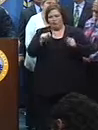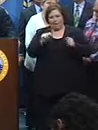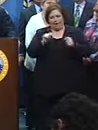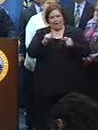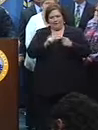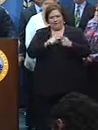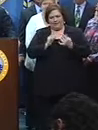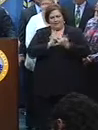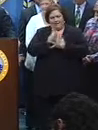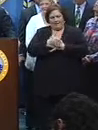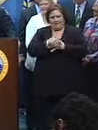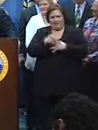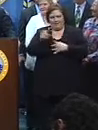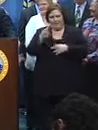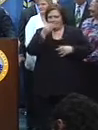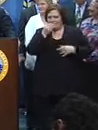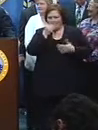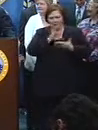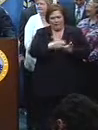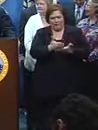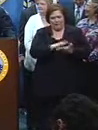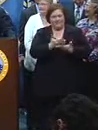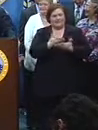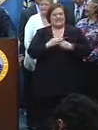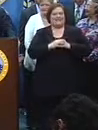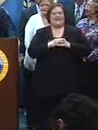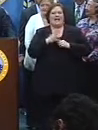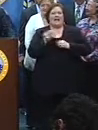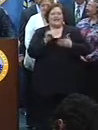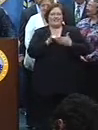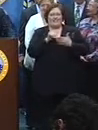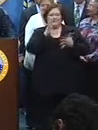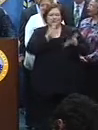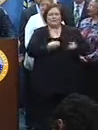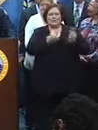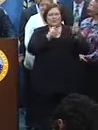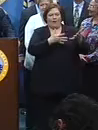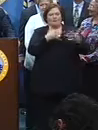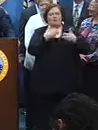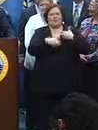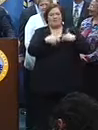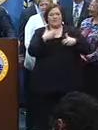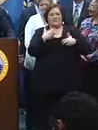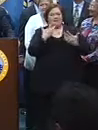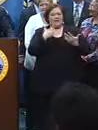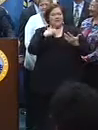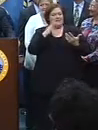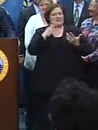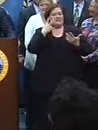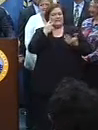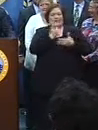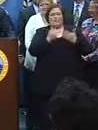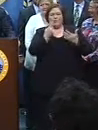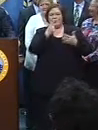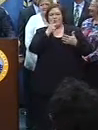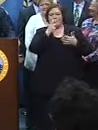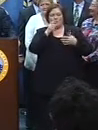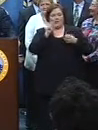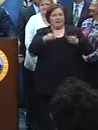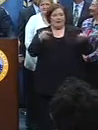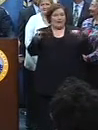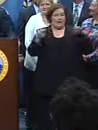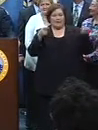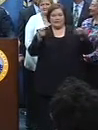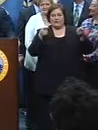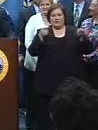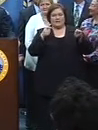Literally? Literally. Okay? And that's going to cause a problem. And I've never seen anybody be able to legislate, you